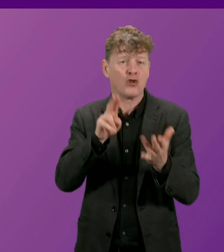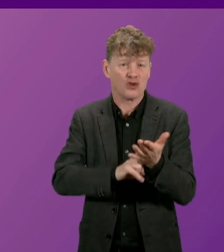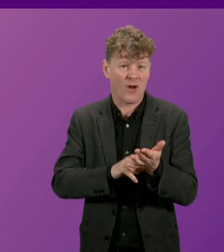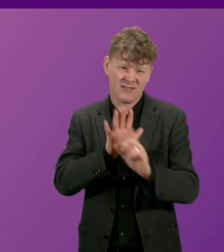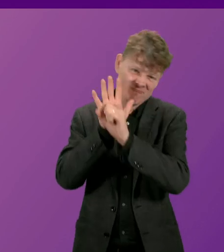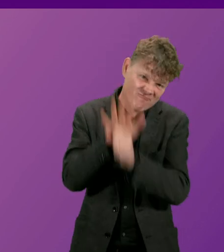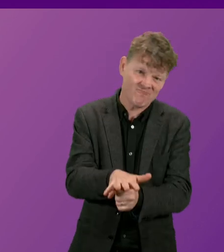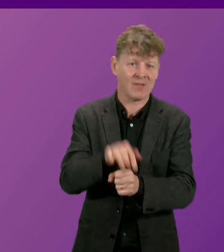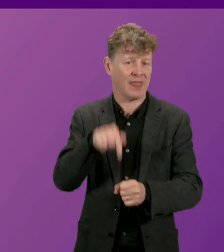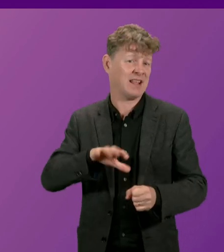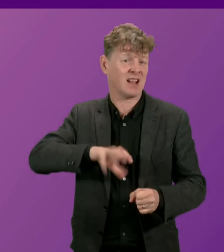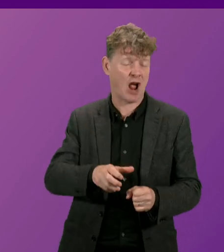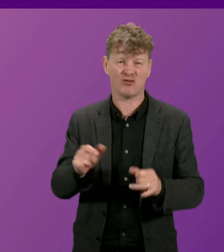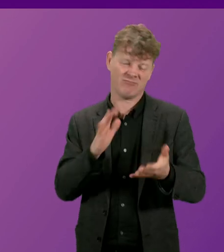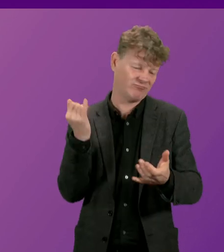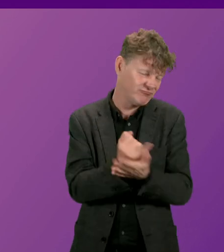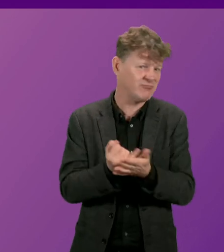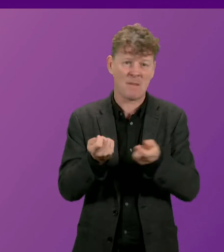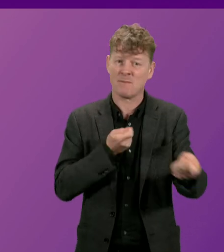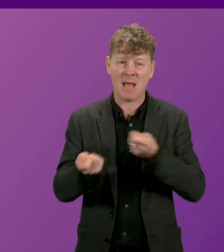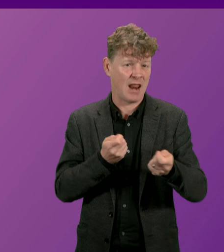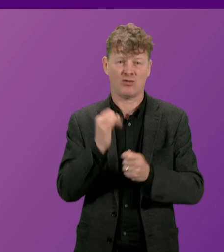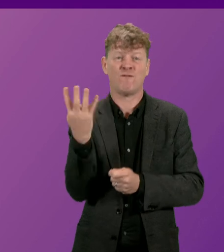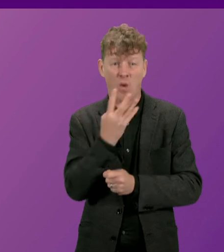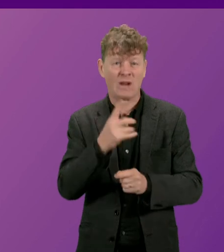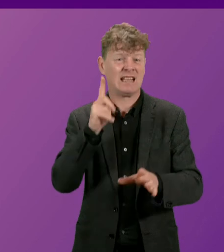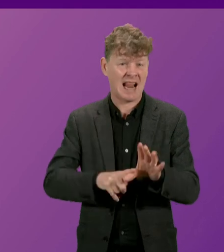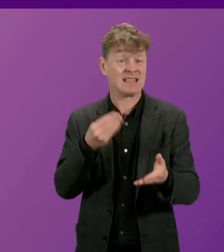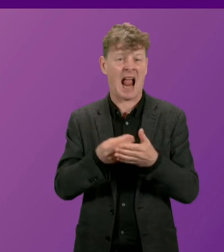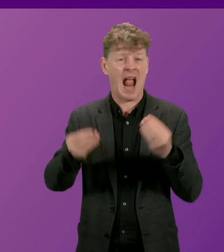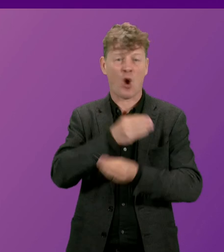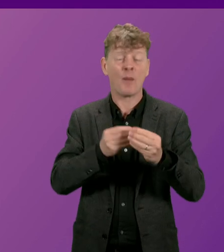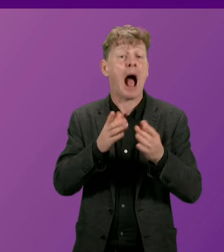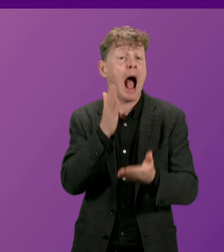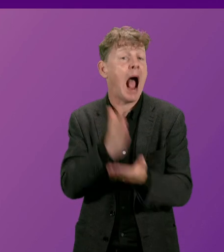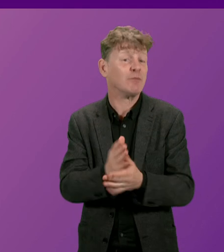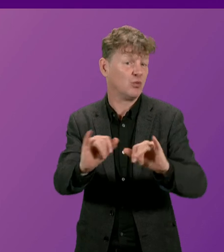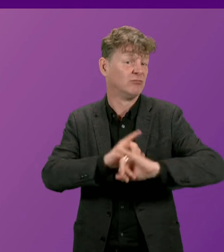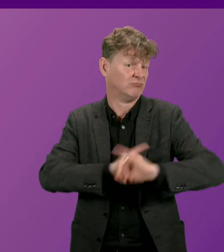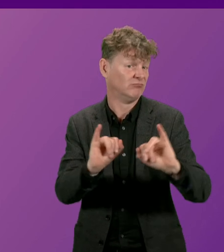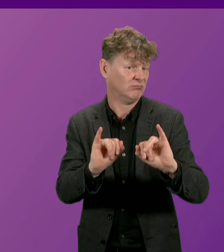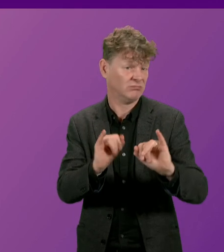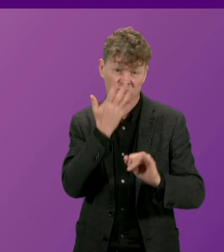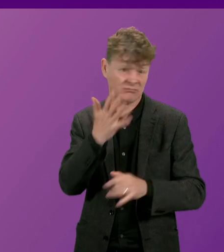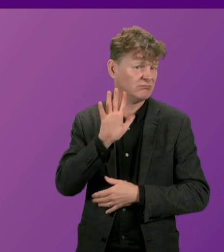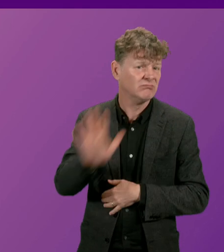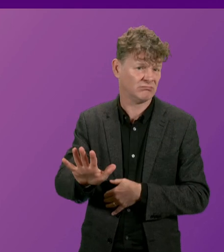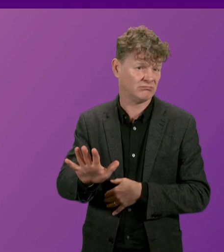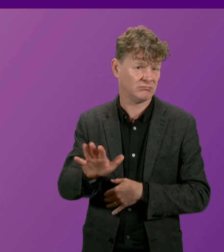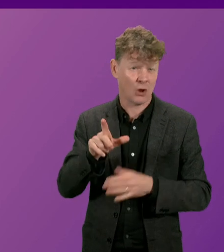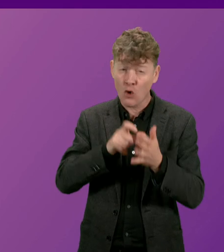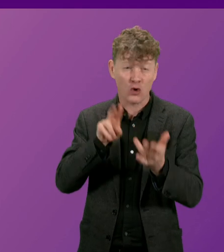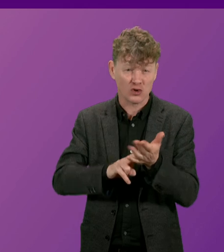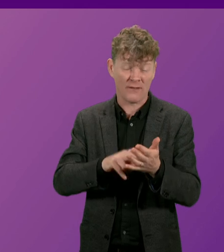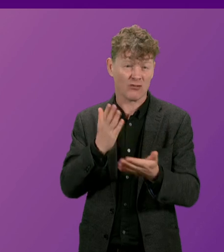management of the economy for the last 14 years. Absolute horror show that the Conservatives have inflicted on